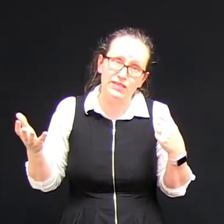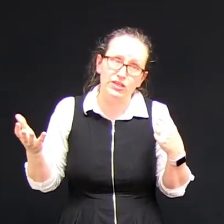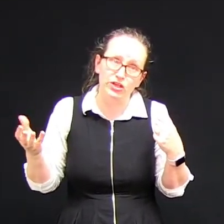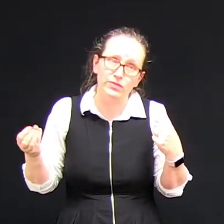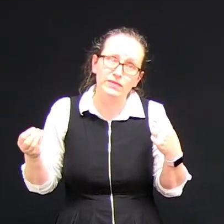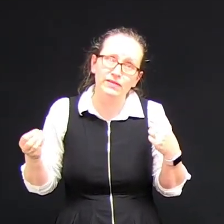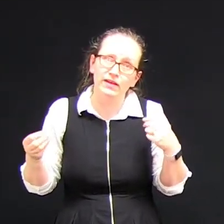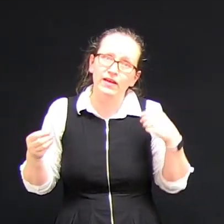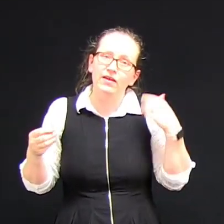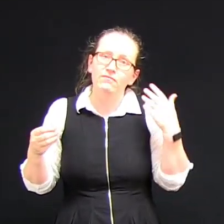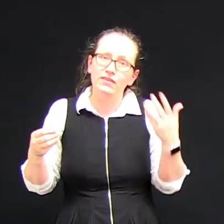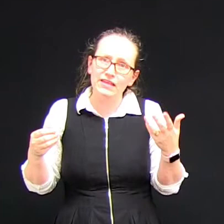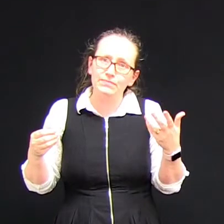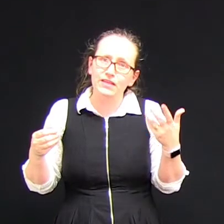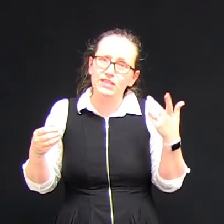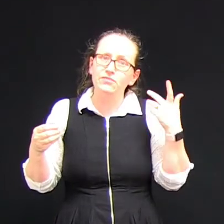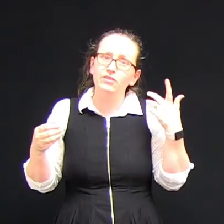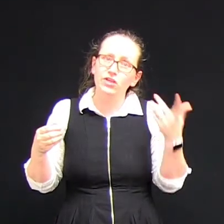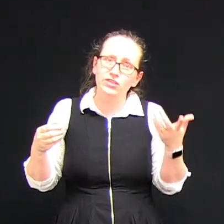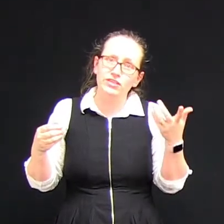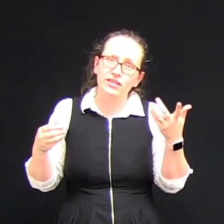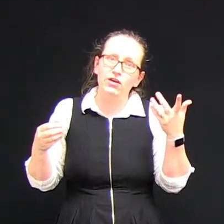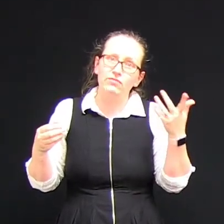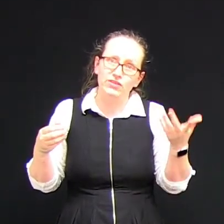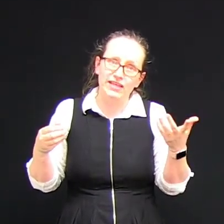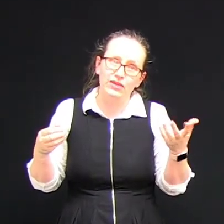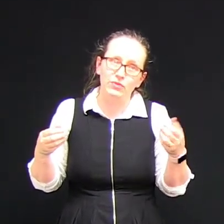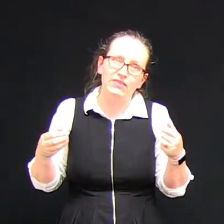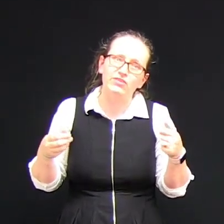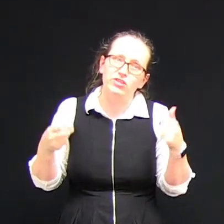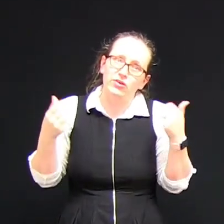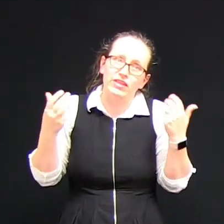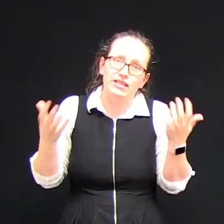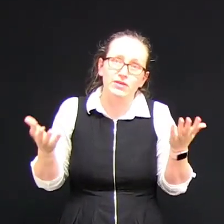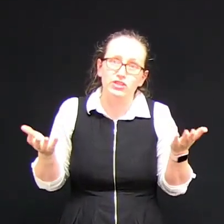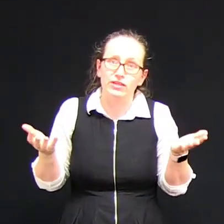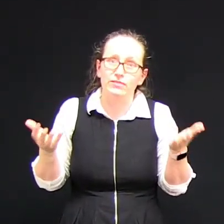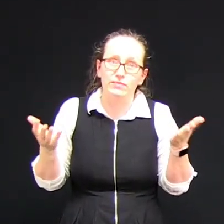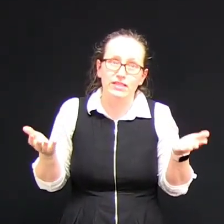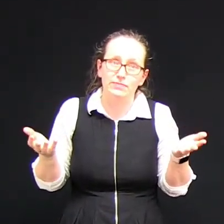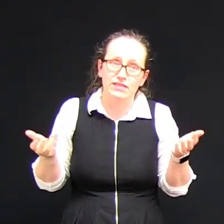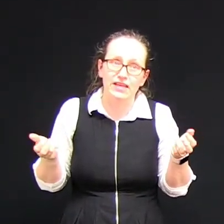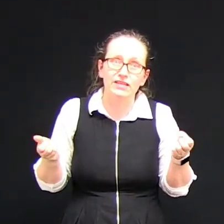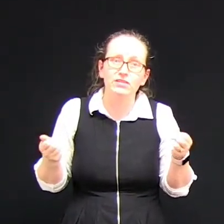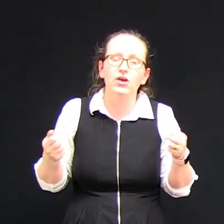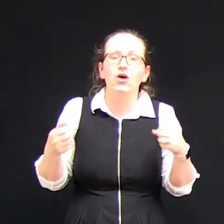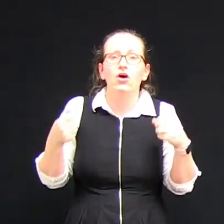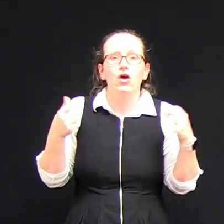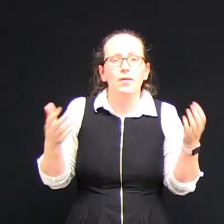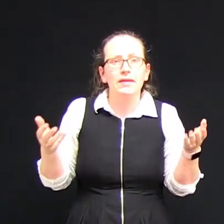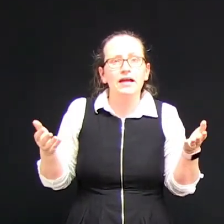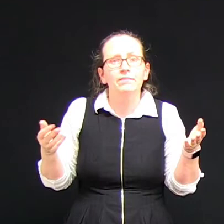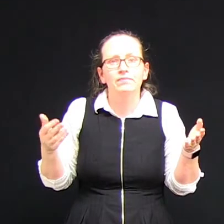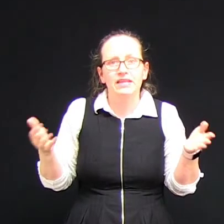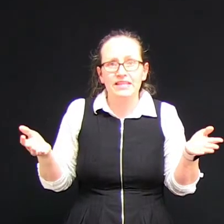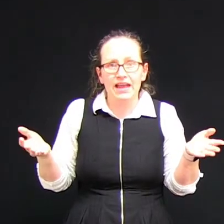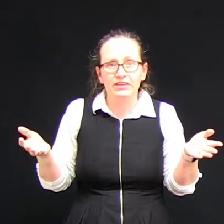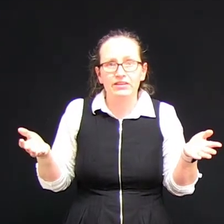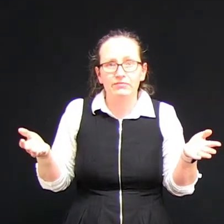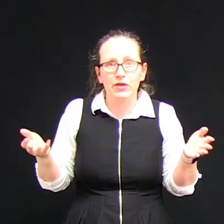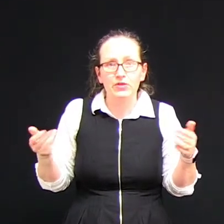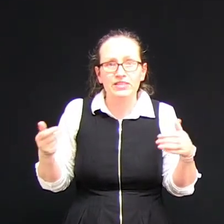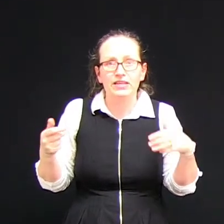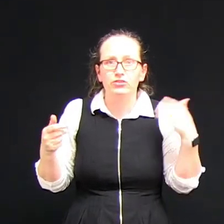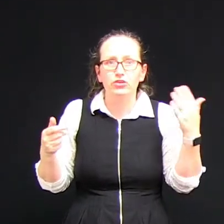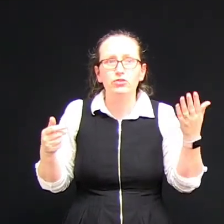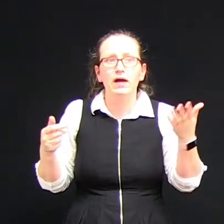per meter cubed. V is the velocity of the sound wave so that's measured in meters per second. Omega that's the